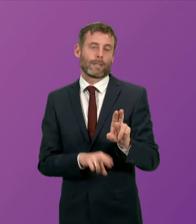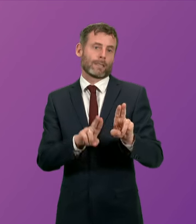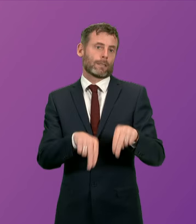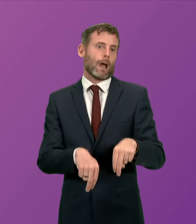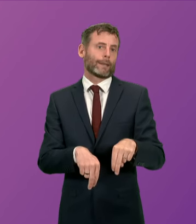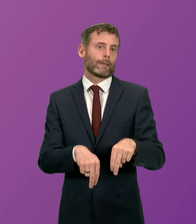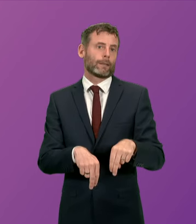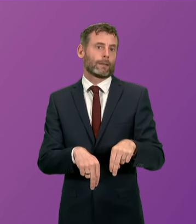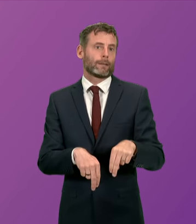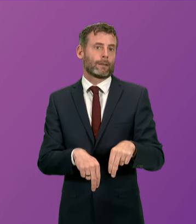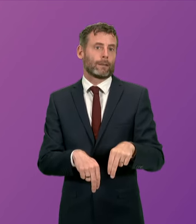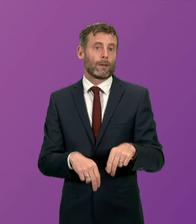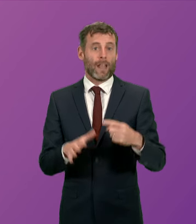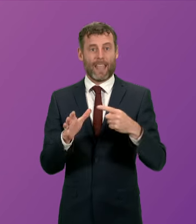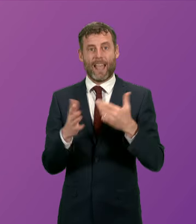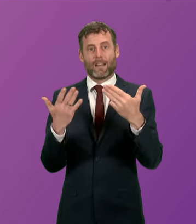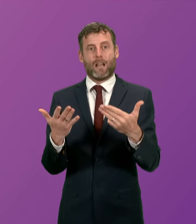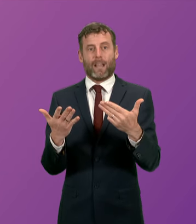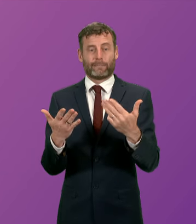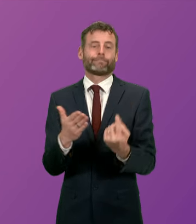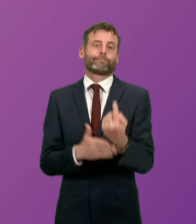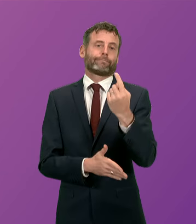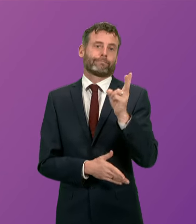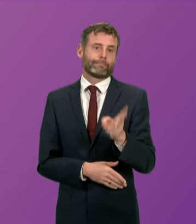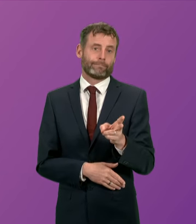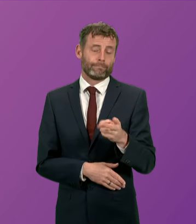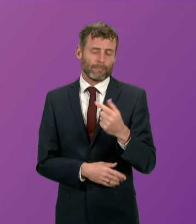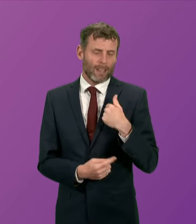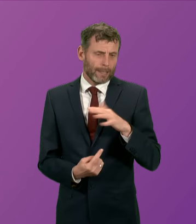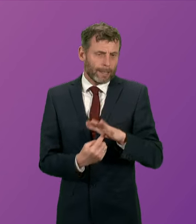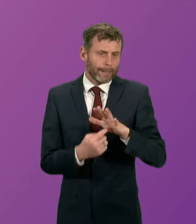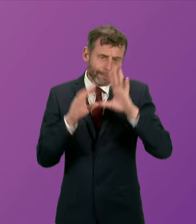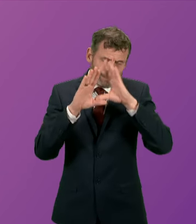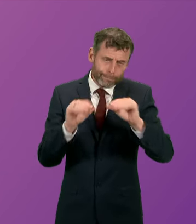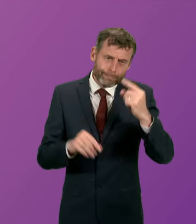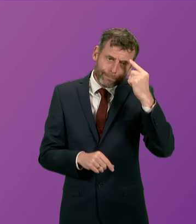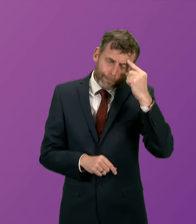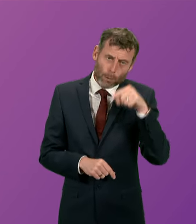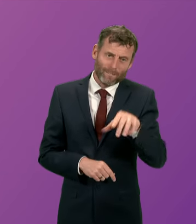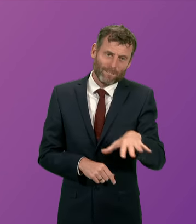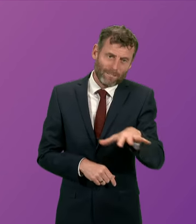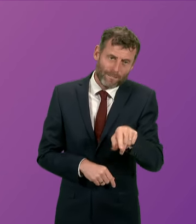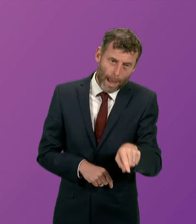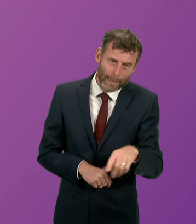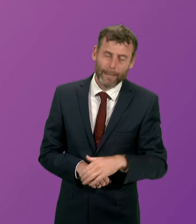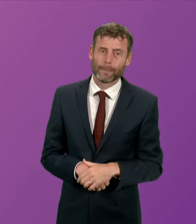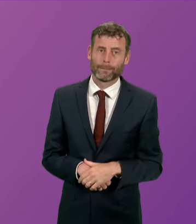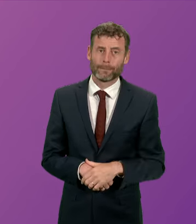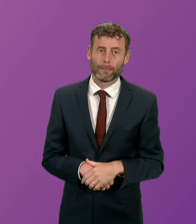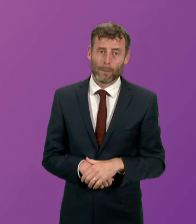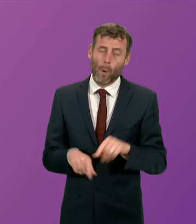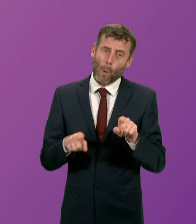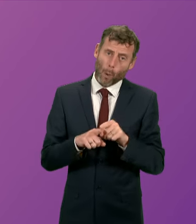on the A9 and our hearts go out to her family and the